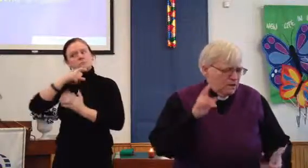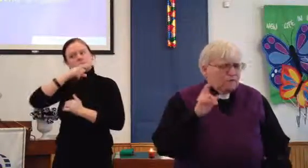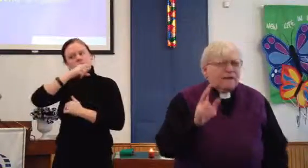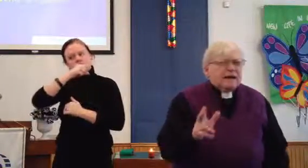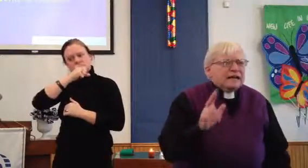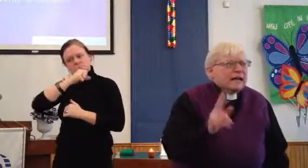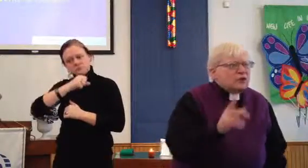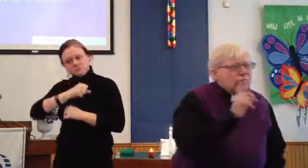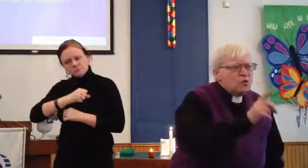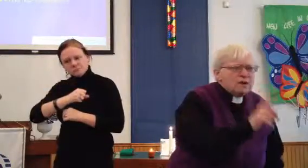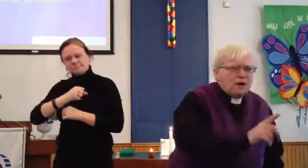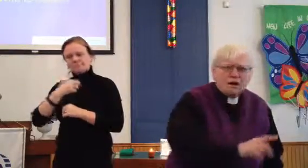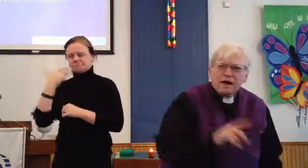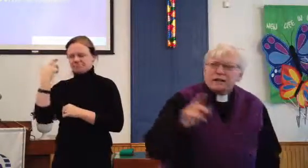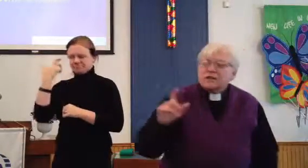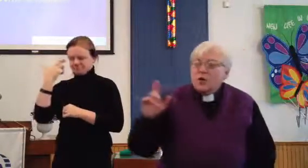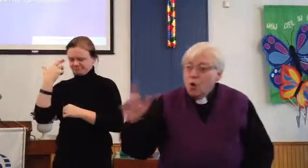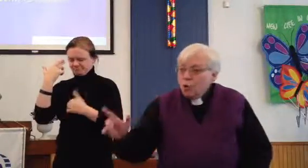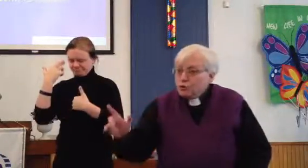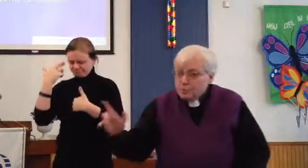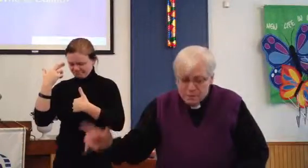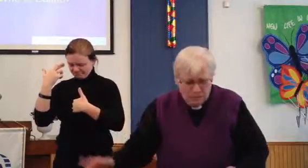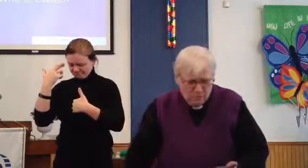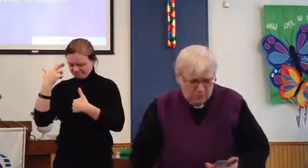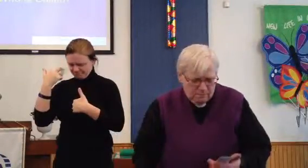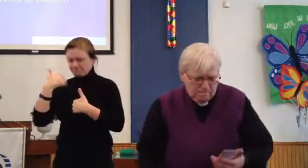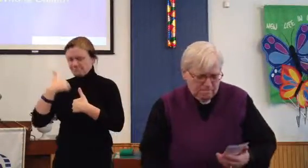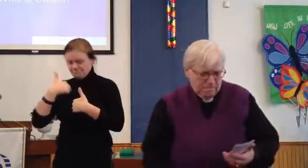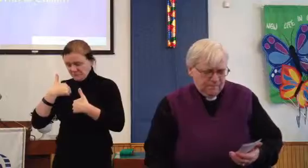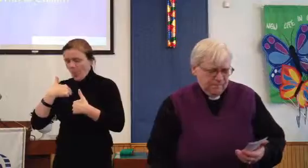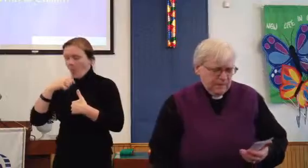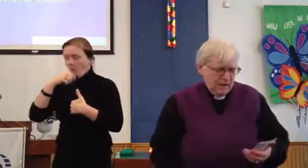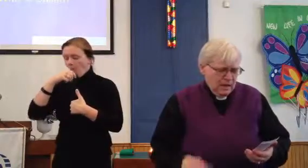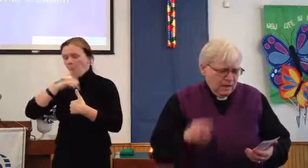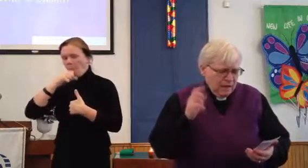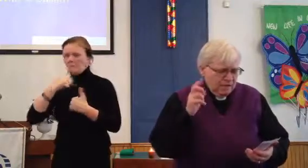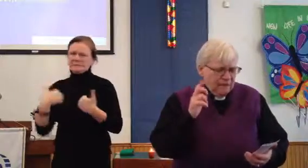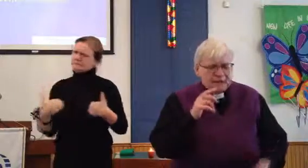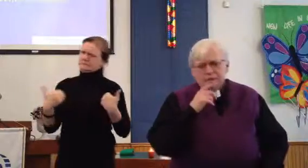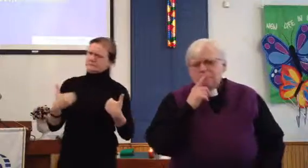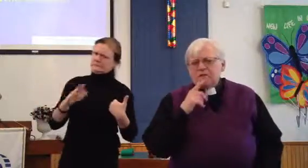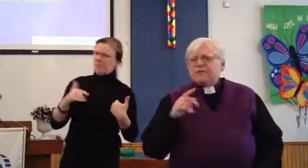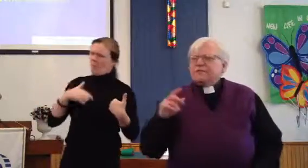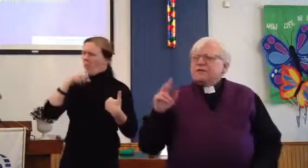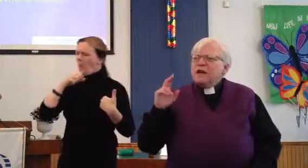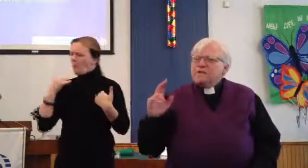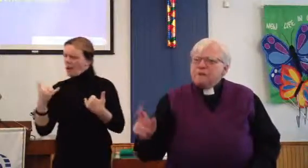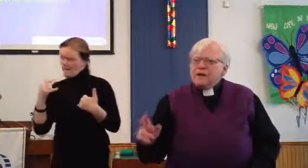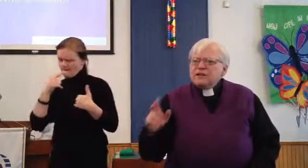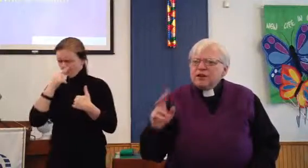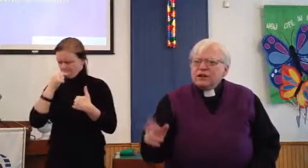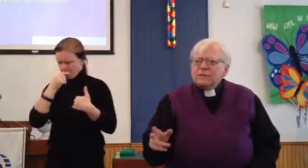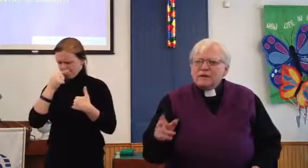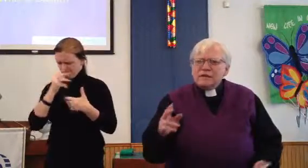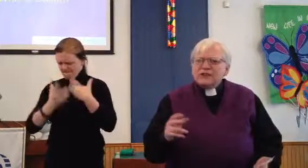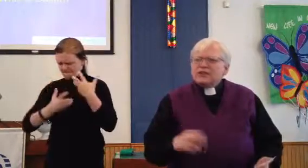Finding out who we are as older people. And finally, we start to face our limitations